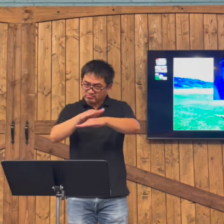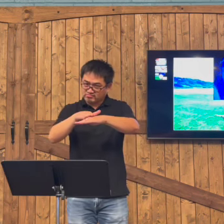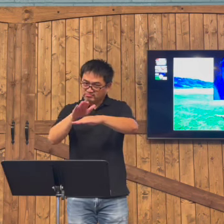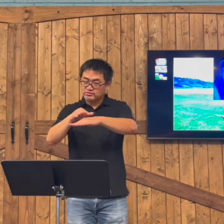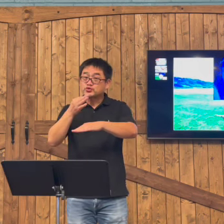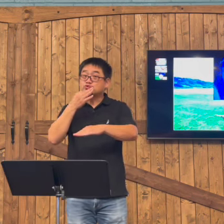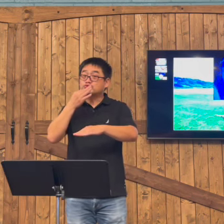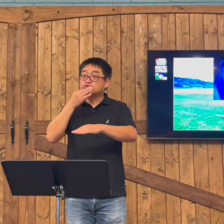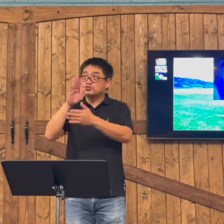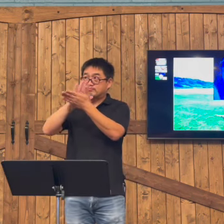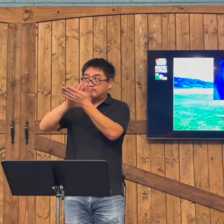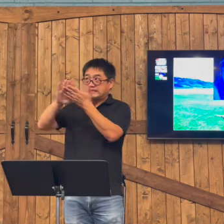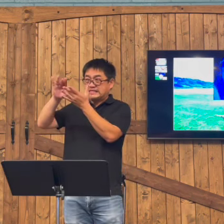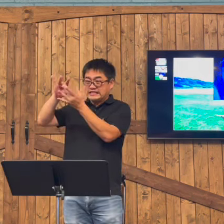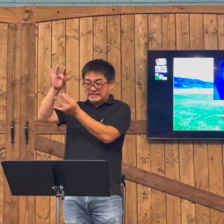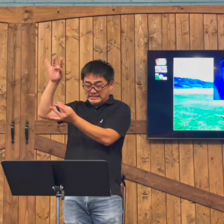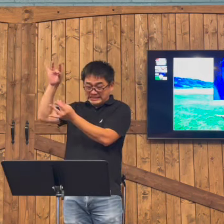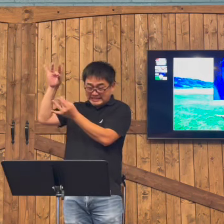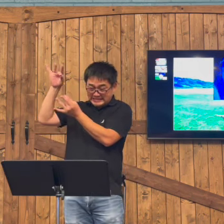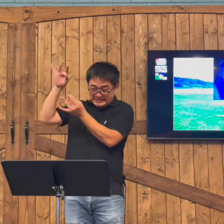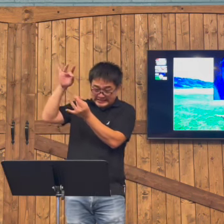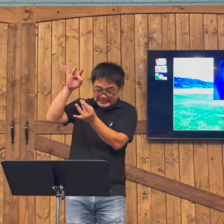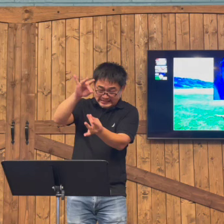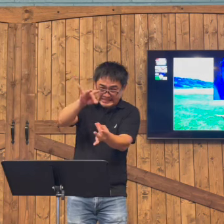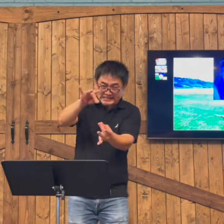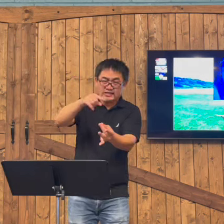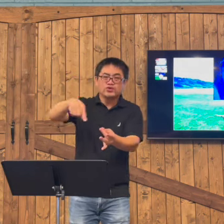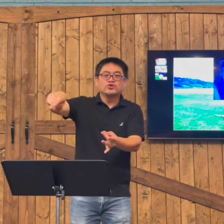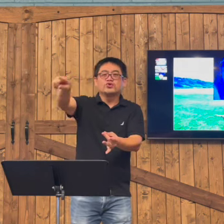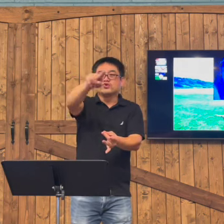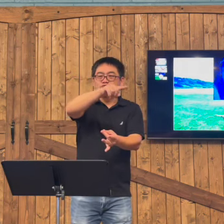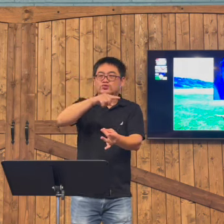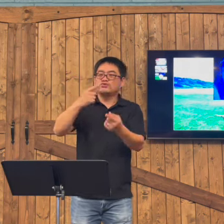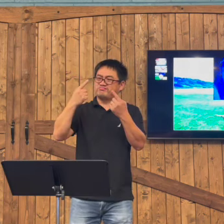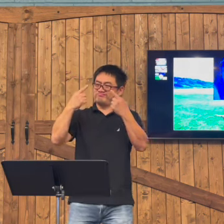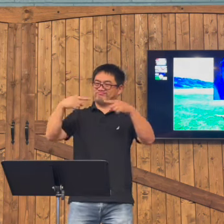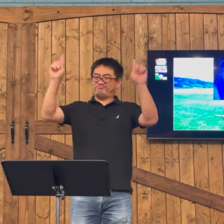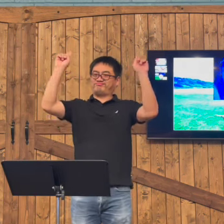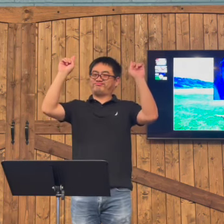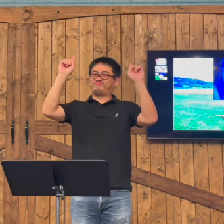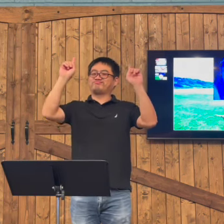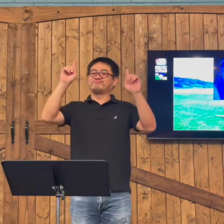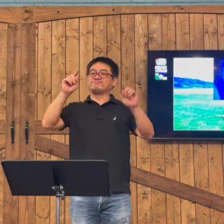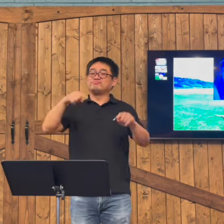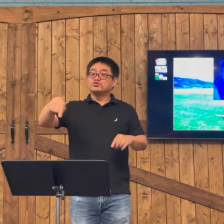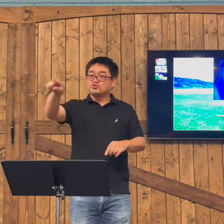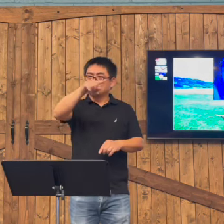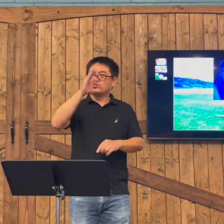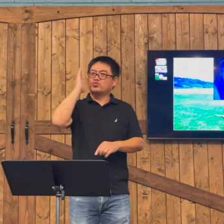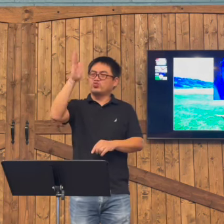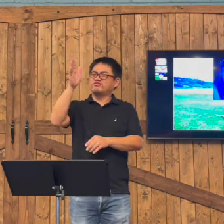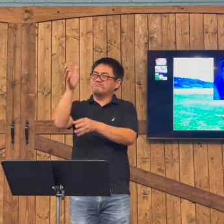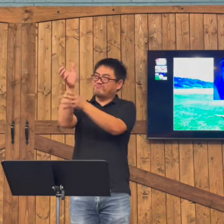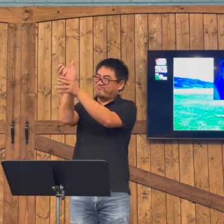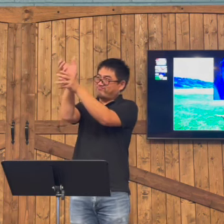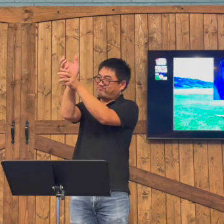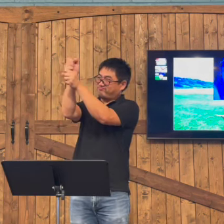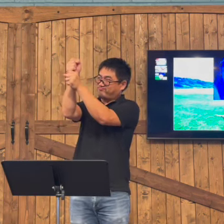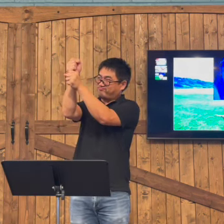That Jesus says, As you watched me serve. That I will give you the Holy Spirit. So that you can be successful in your